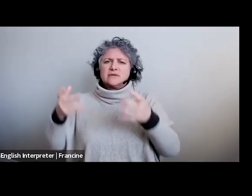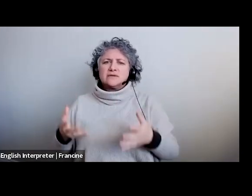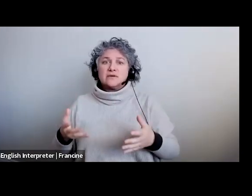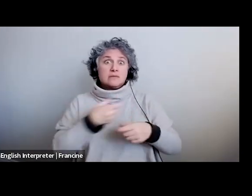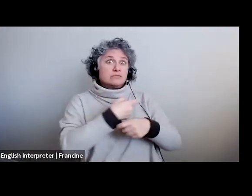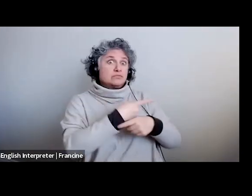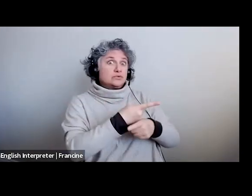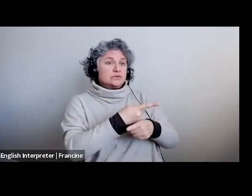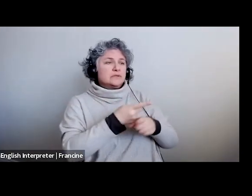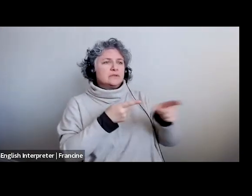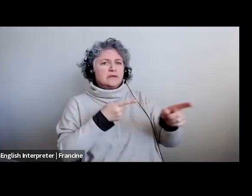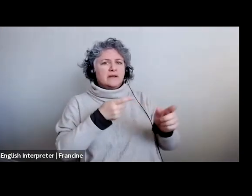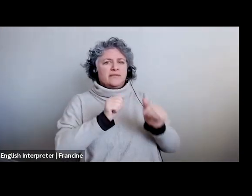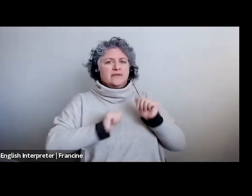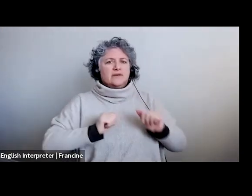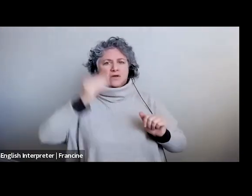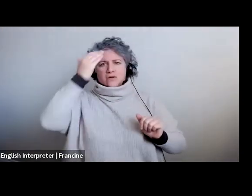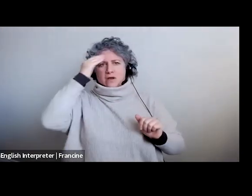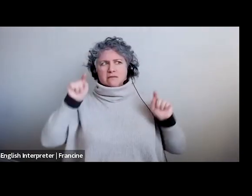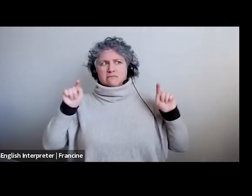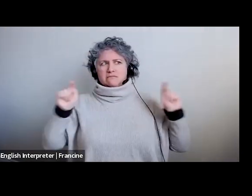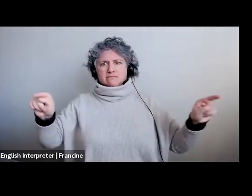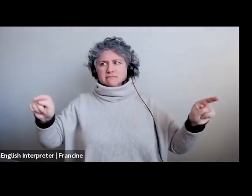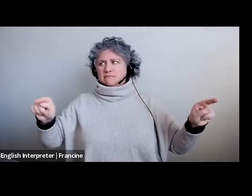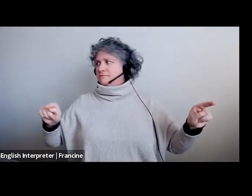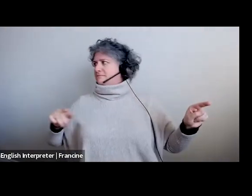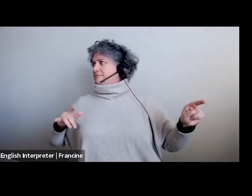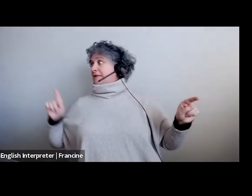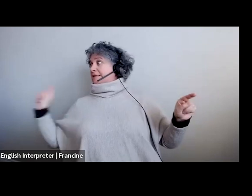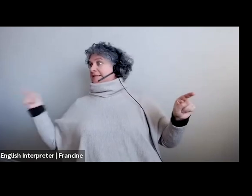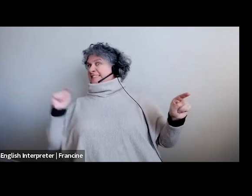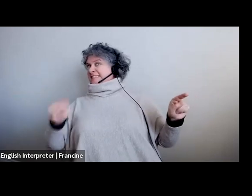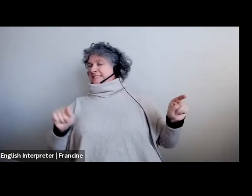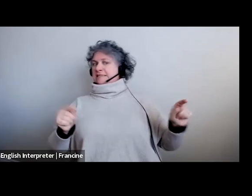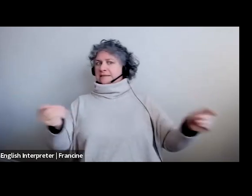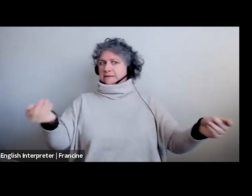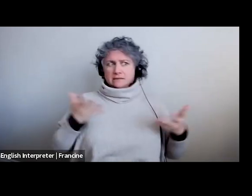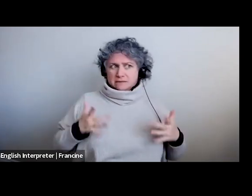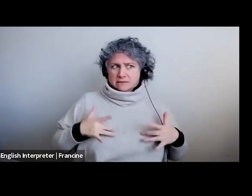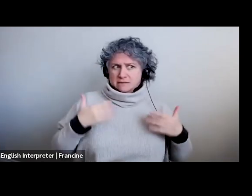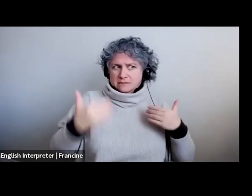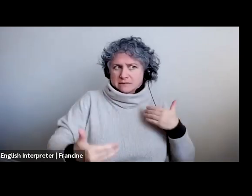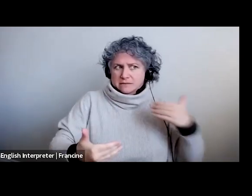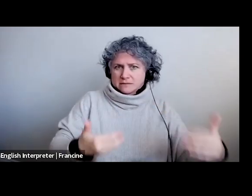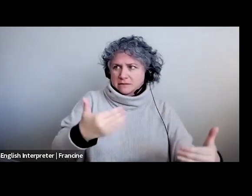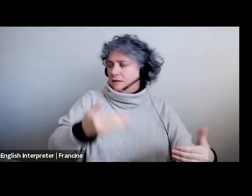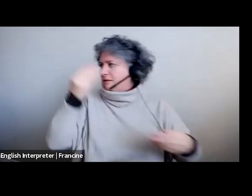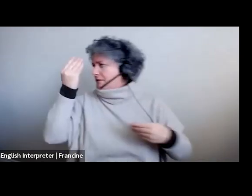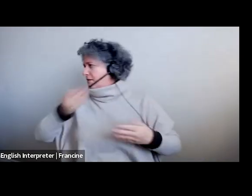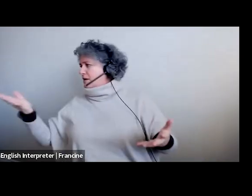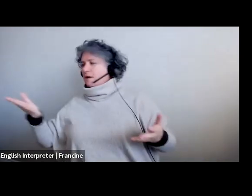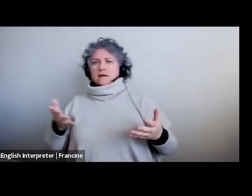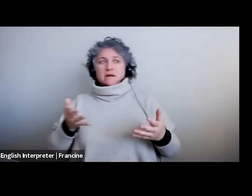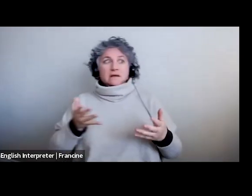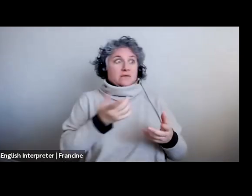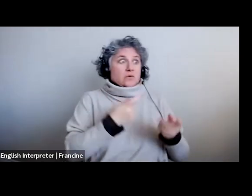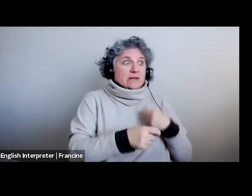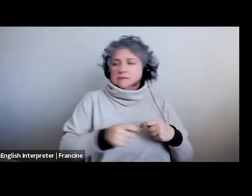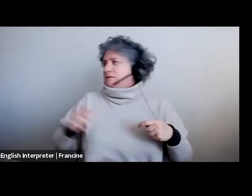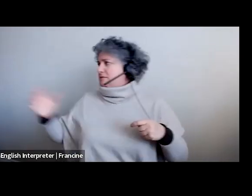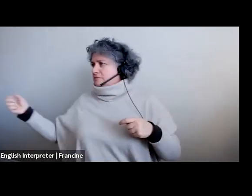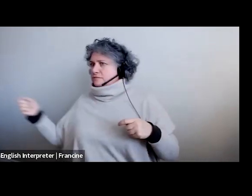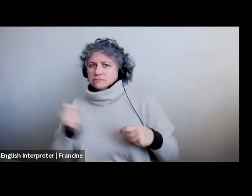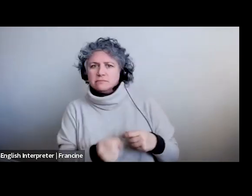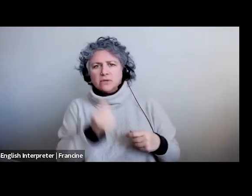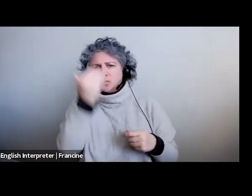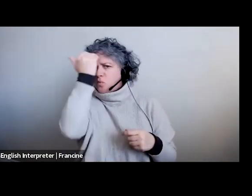and so they're tapped into that and they know what's coming up and they know if some suddenly they need a replacement you know so